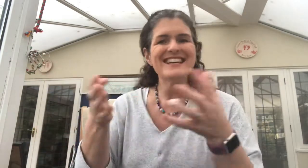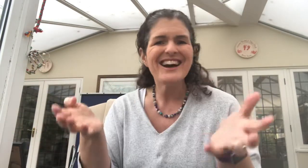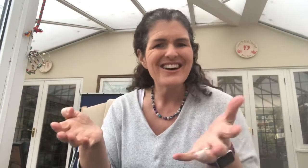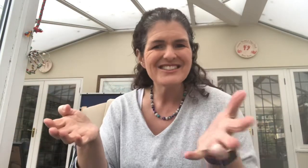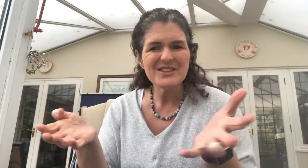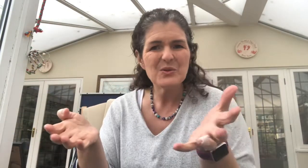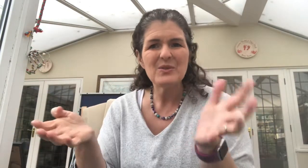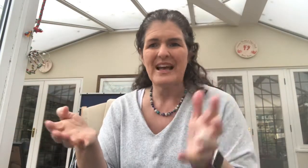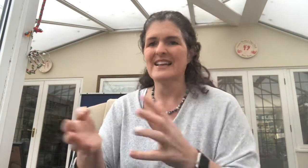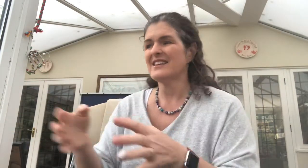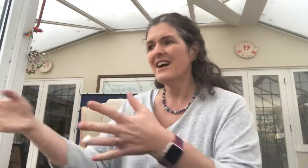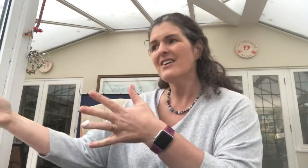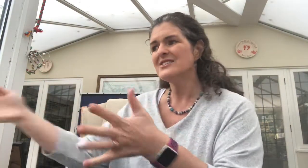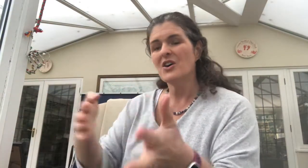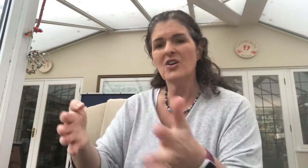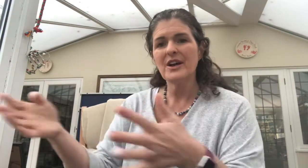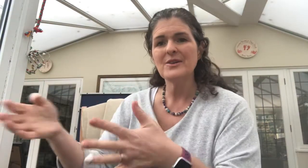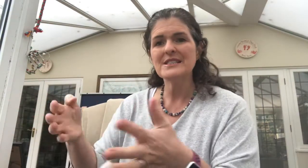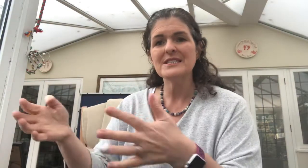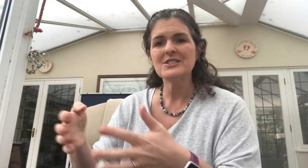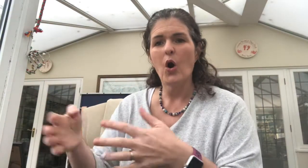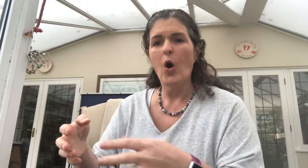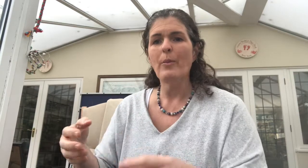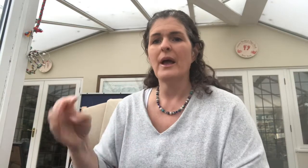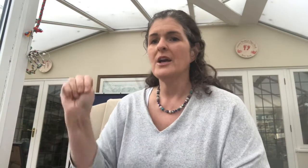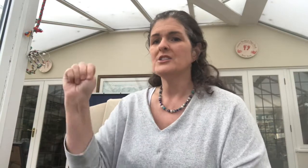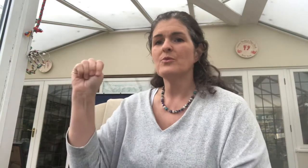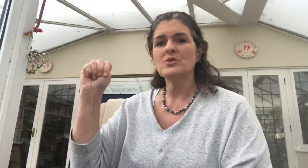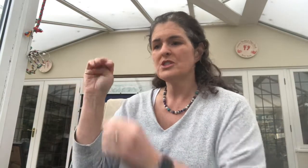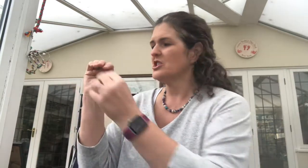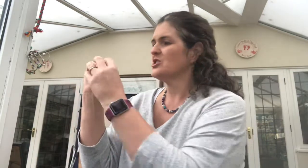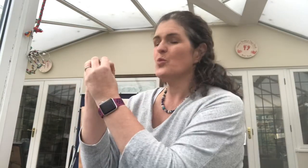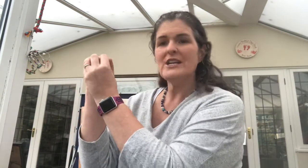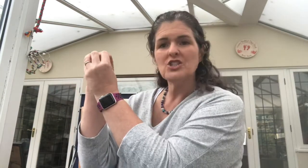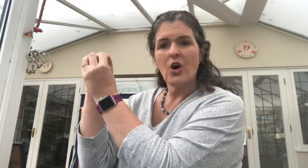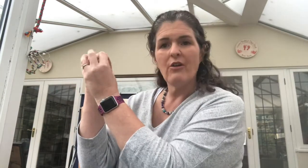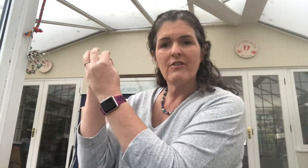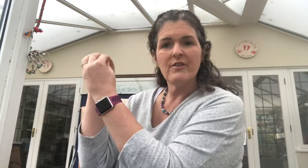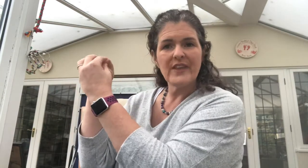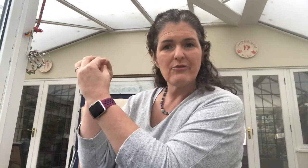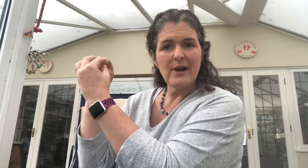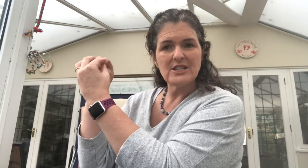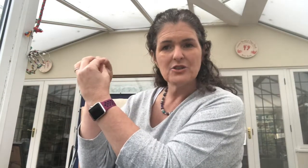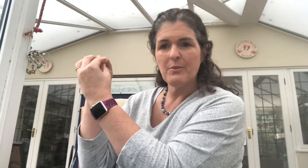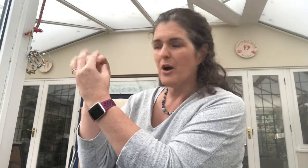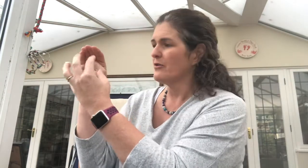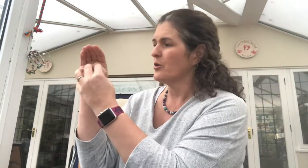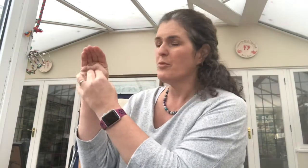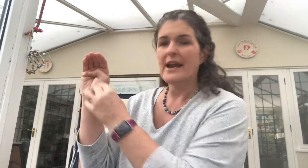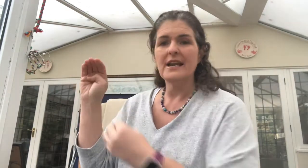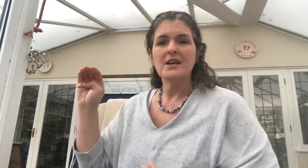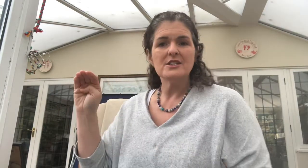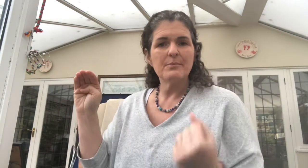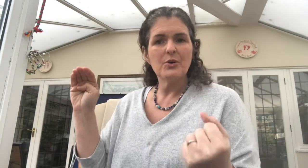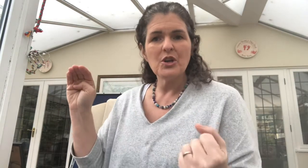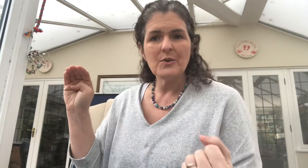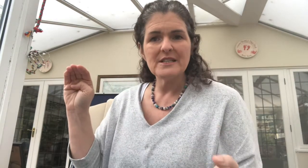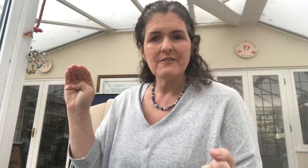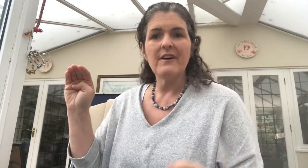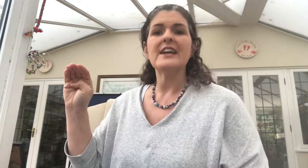can't do that, the car's not going to stop, so it wants to switch off that rational part of your brain to put you into fight